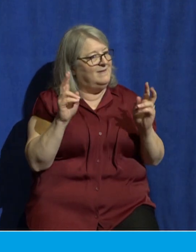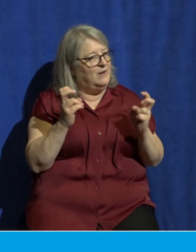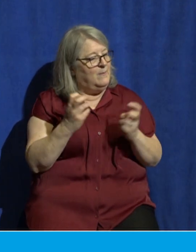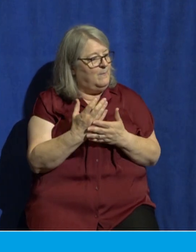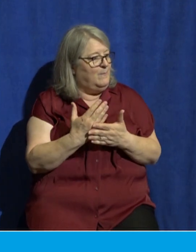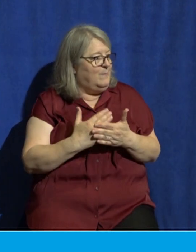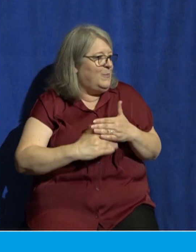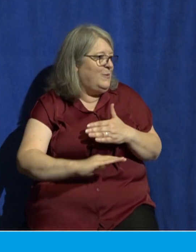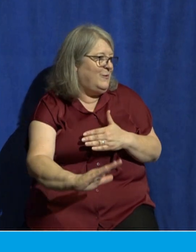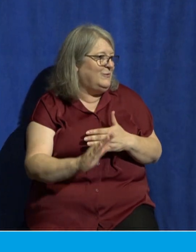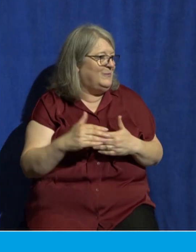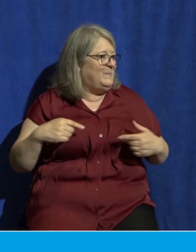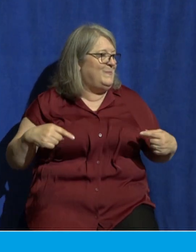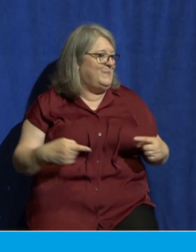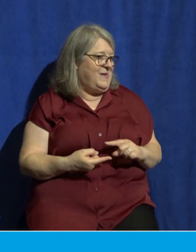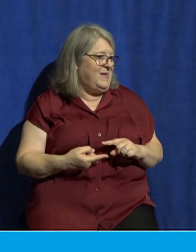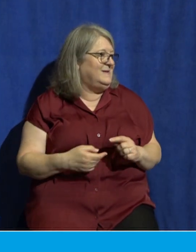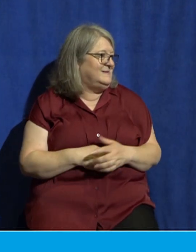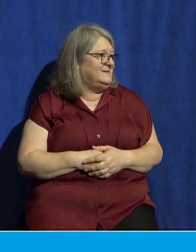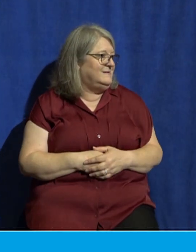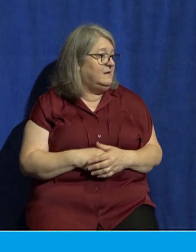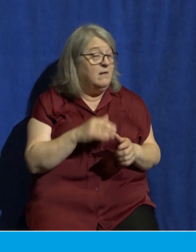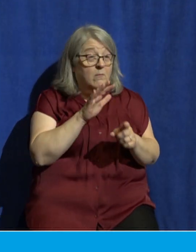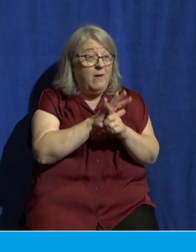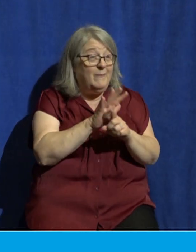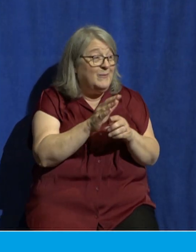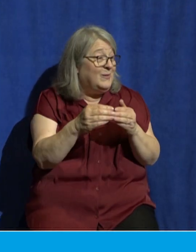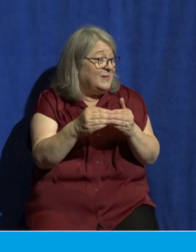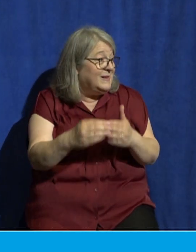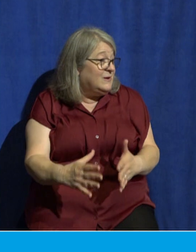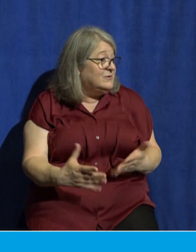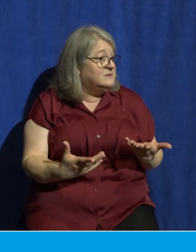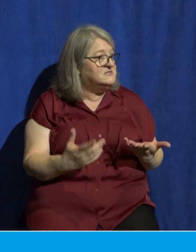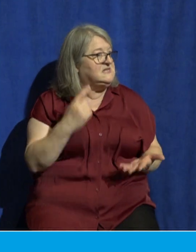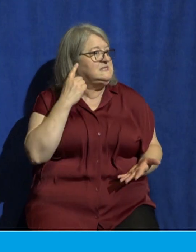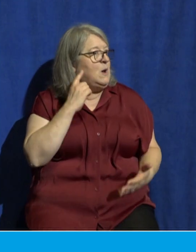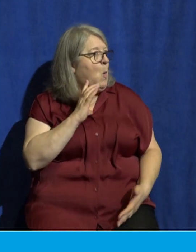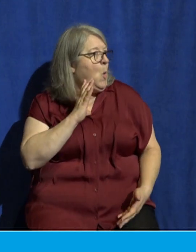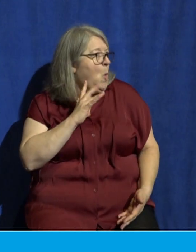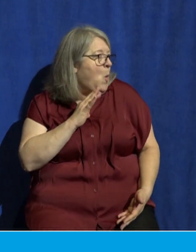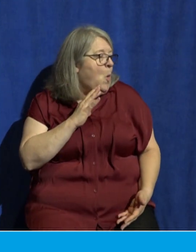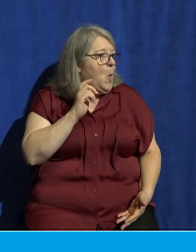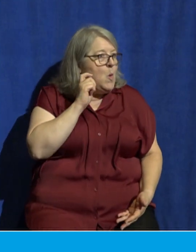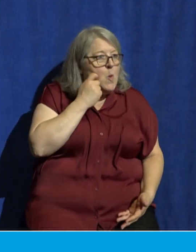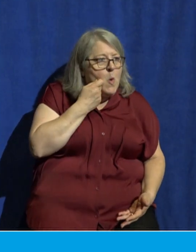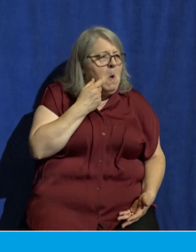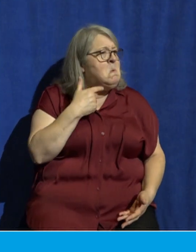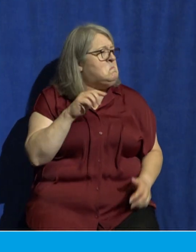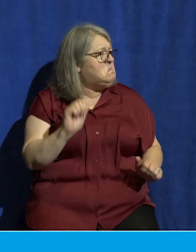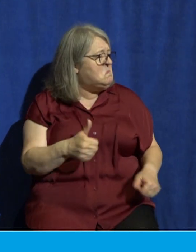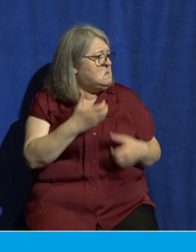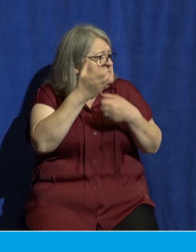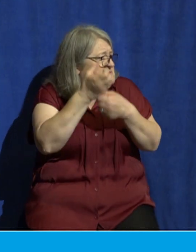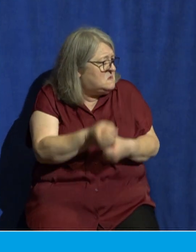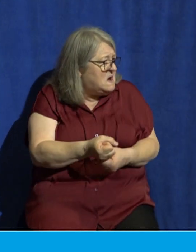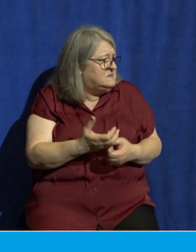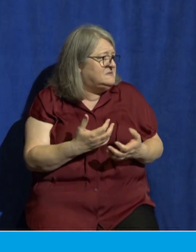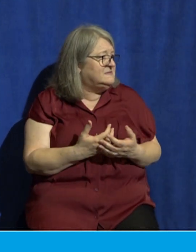listen there'll be popular leaders and teachers who sound impressive and seem trustworthy and that's why we can't evaluate a